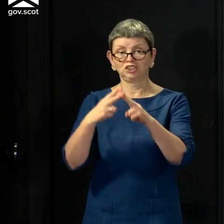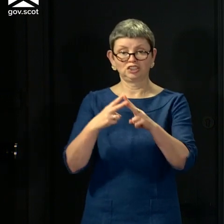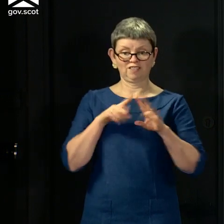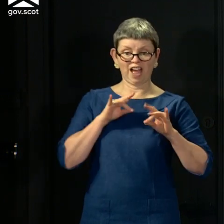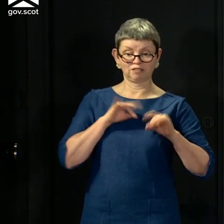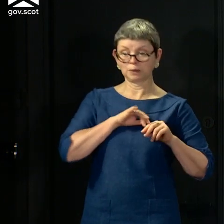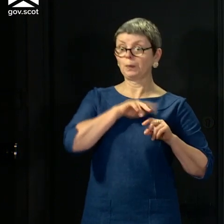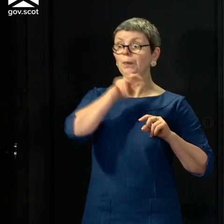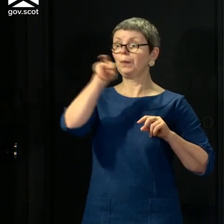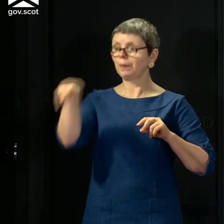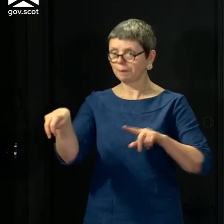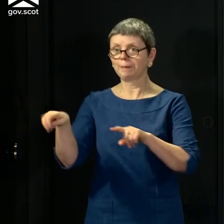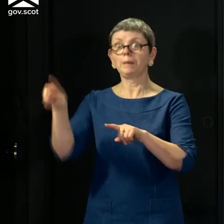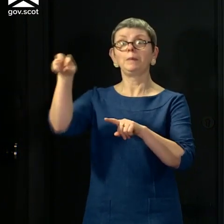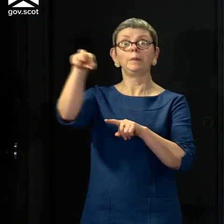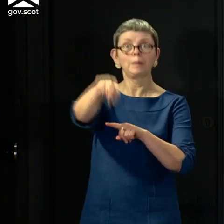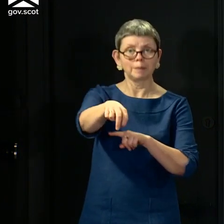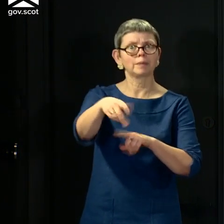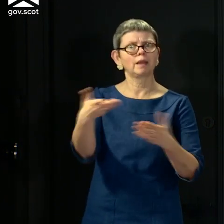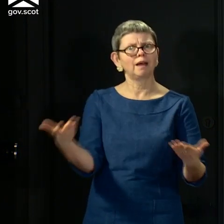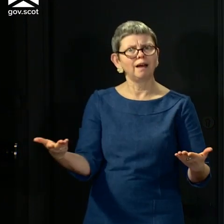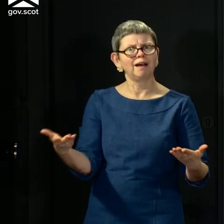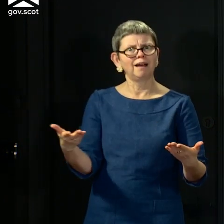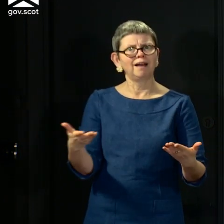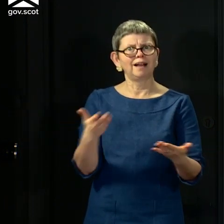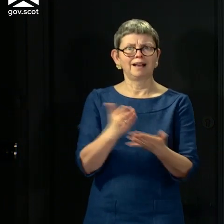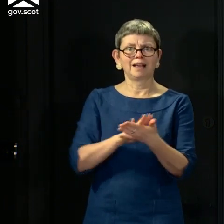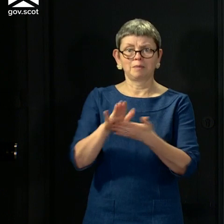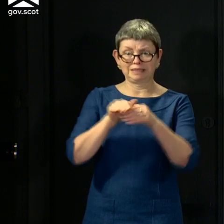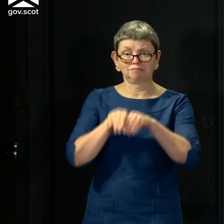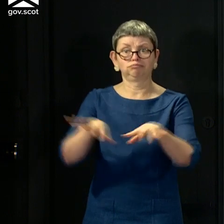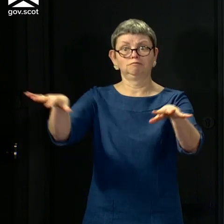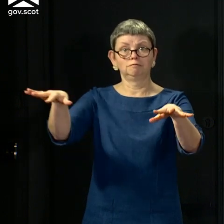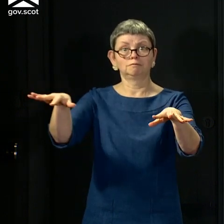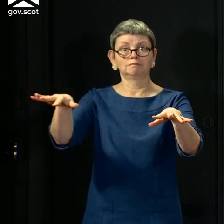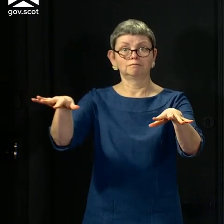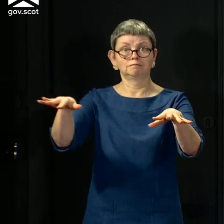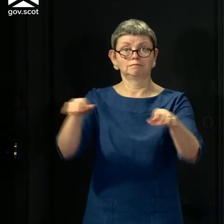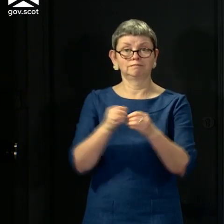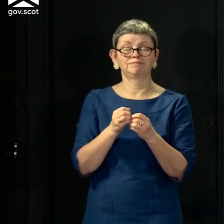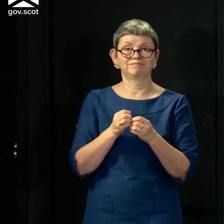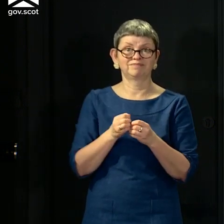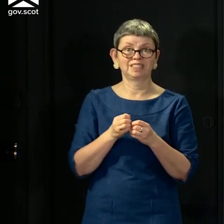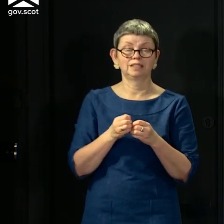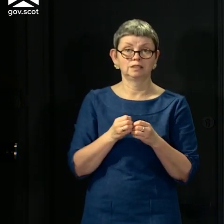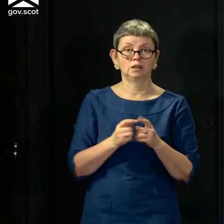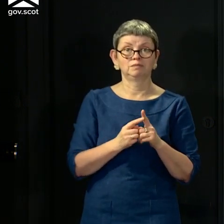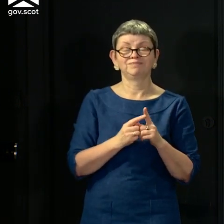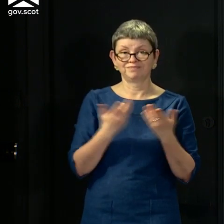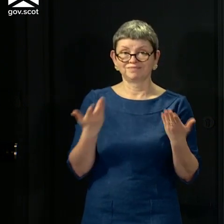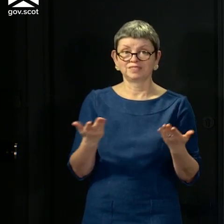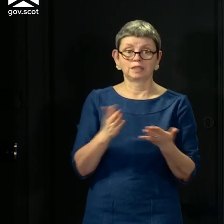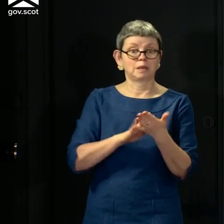separate from each other and stay within our own household groups so that those bridges are not there and the virus